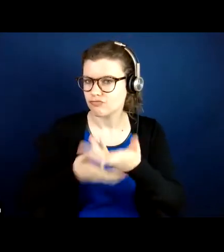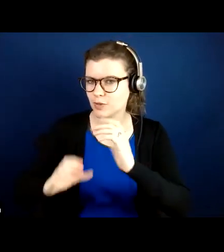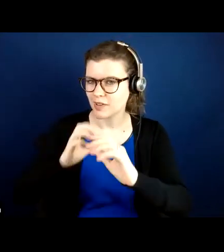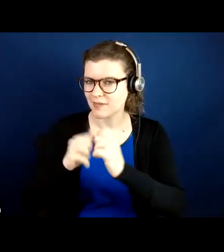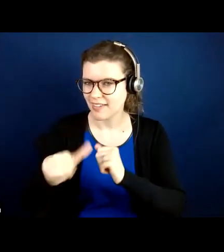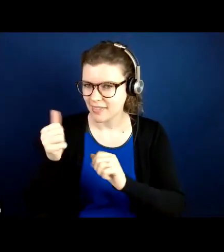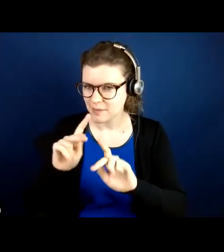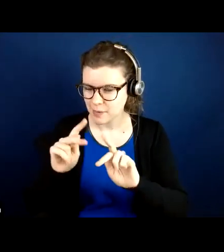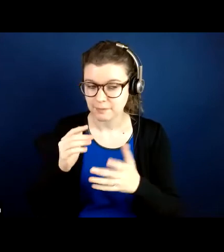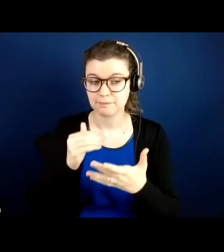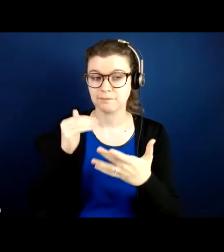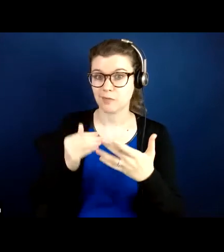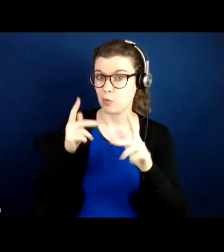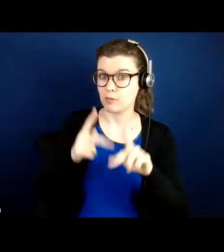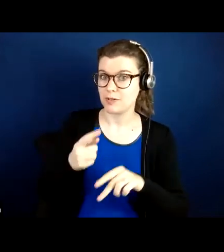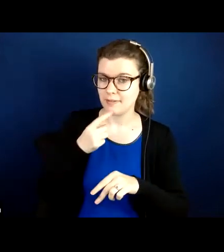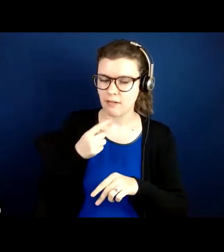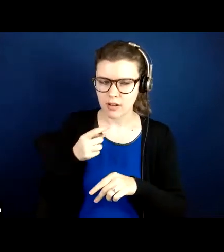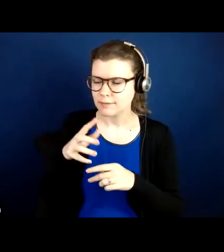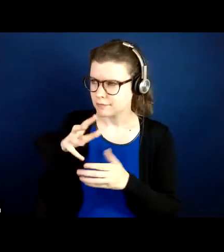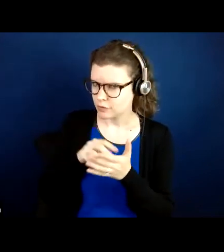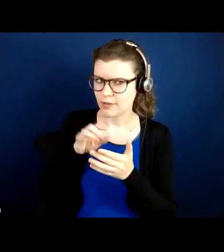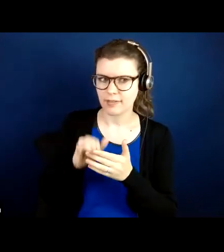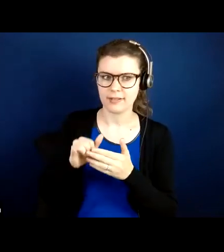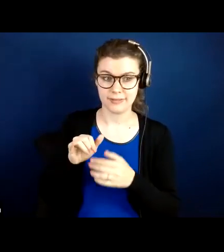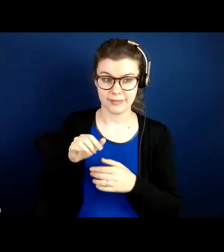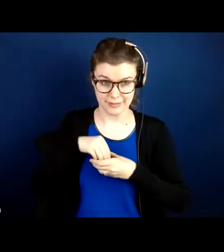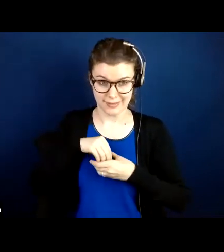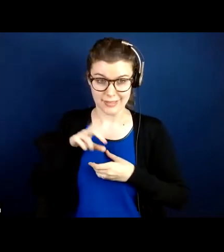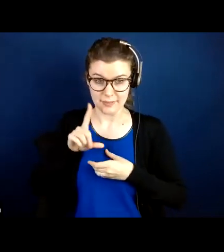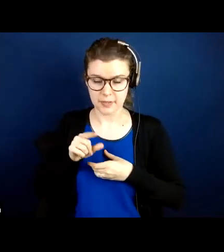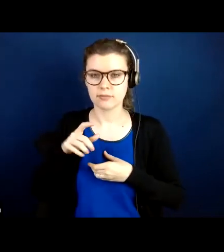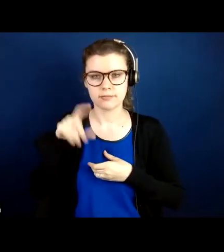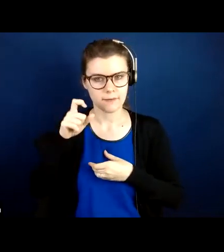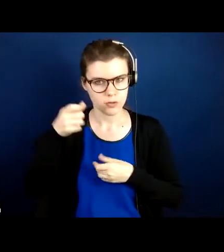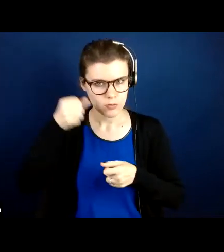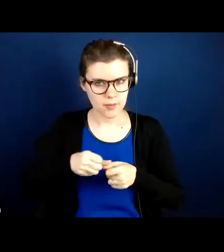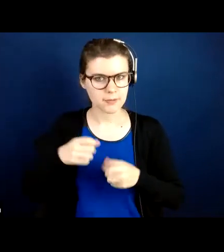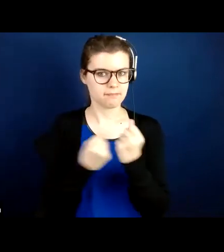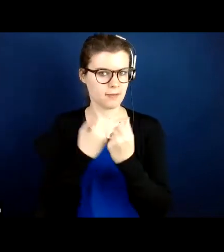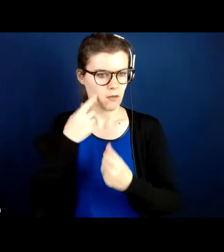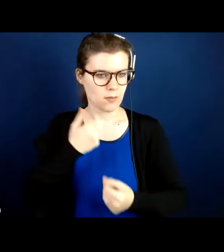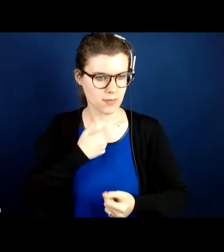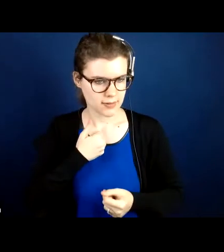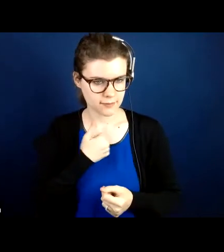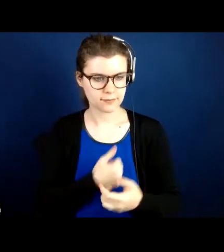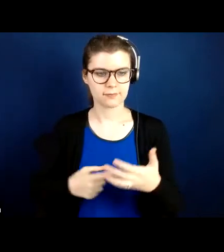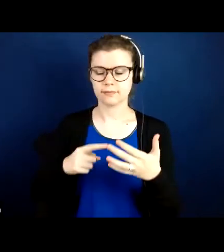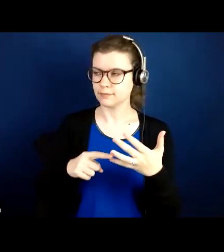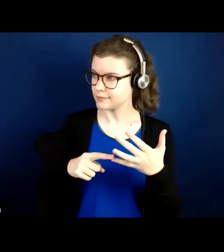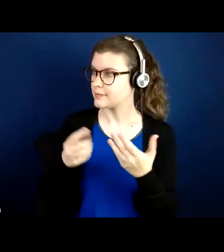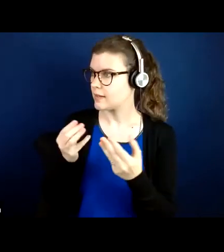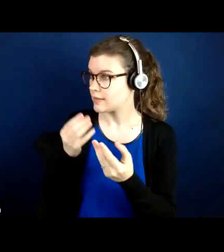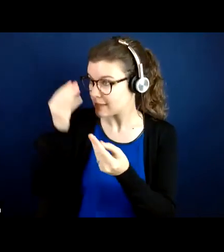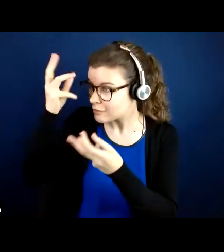disabilities are important to keep in mind and advocate for myself. Our material was very useful and